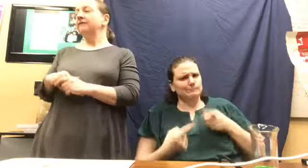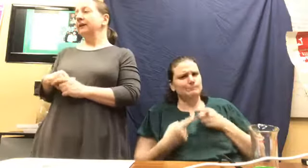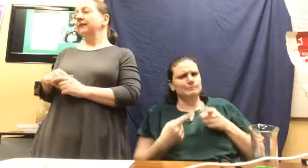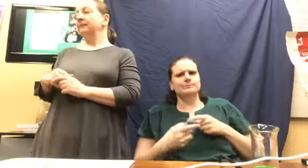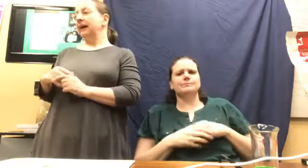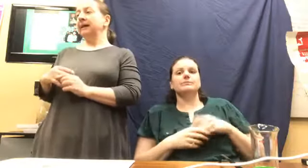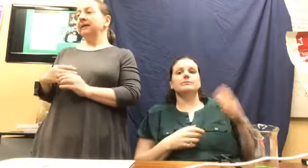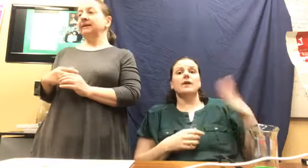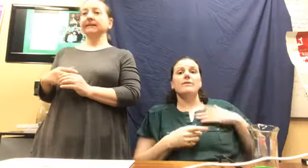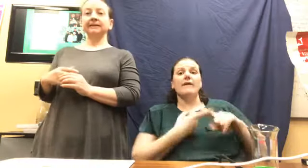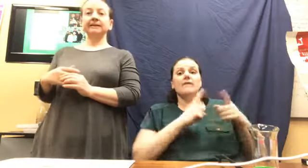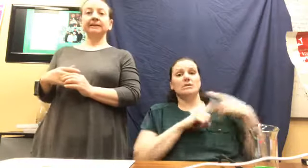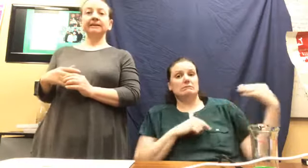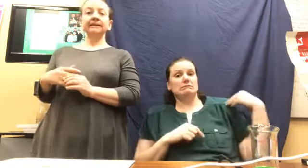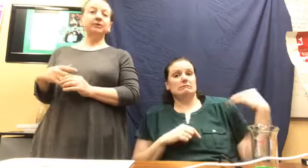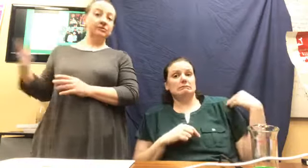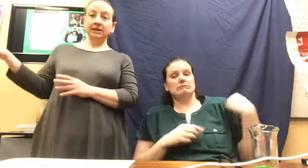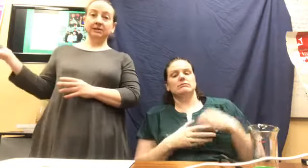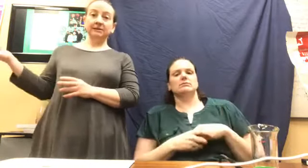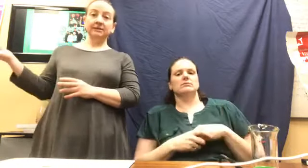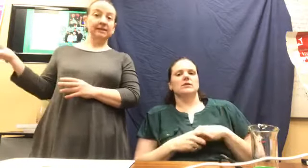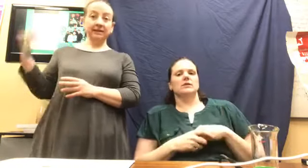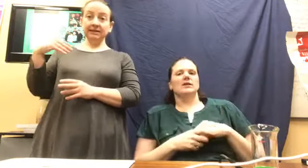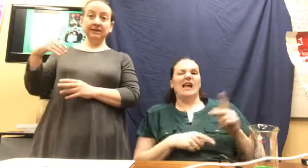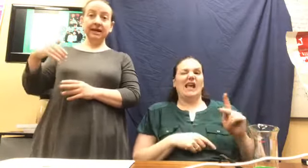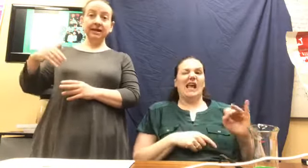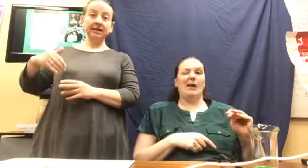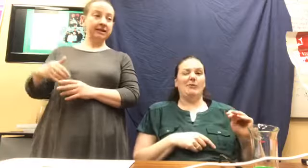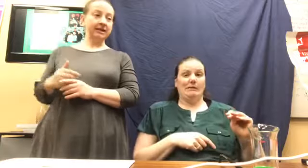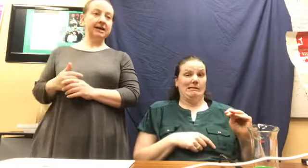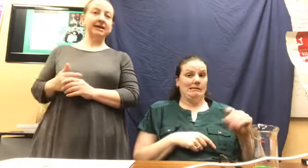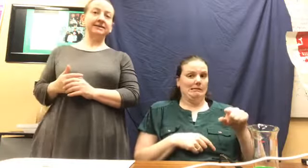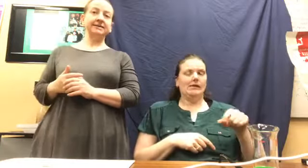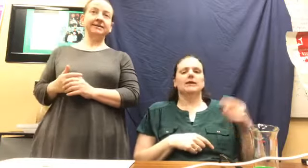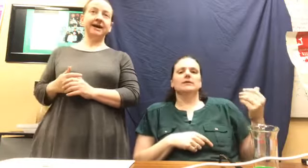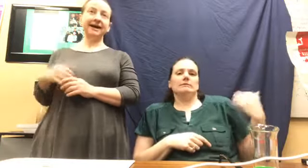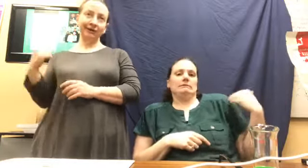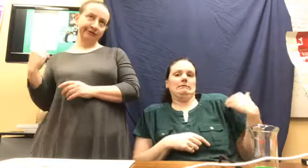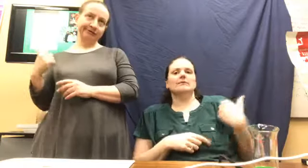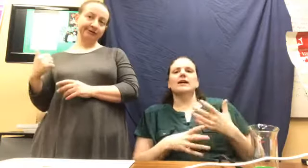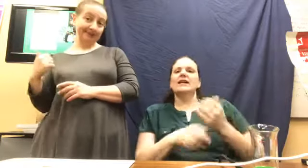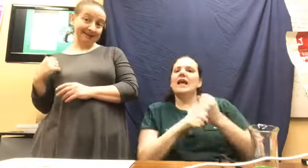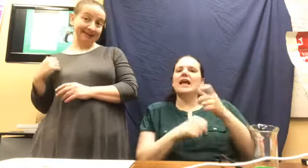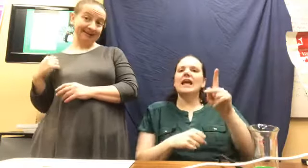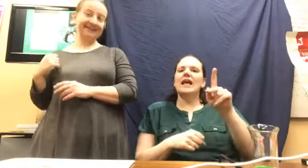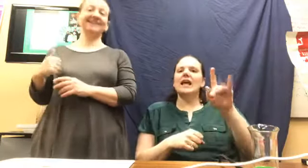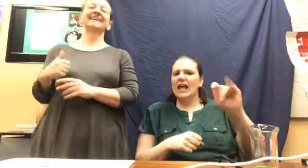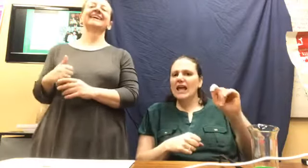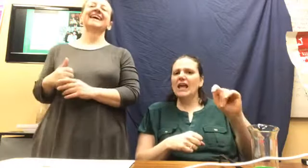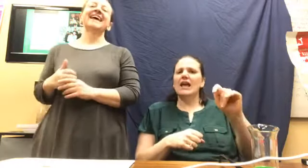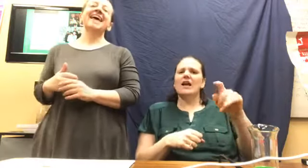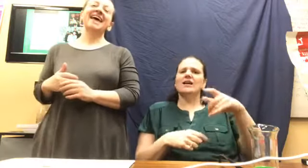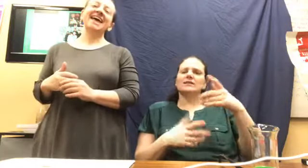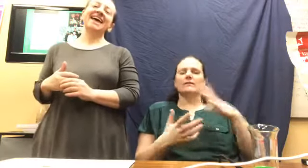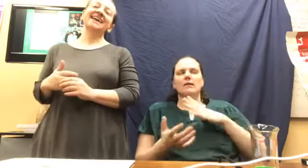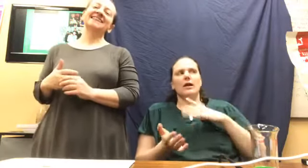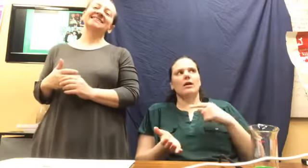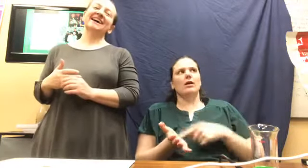friend of mine told me to get this kit and I owed her, so I did. And, uh,